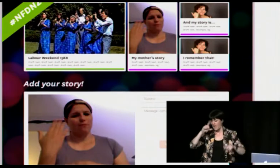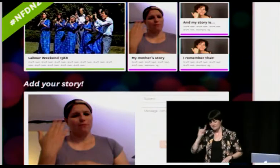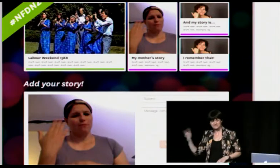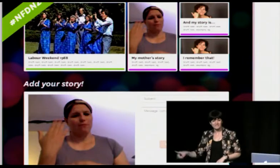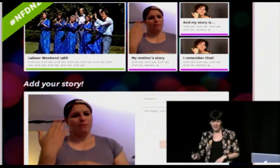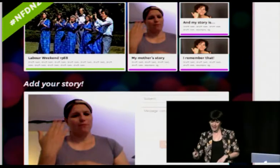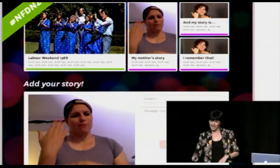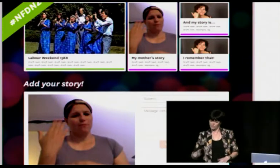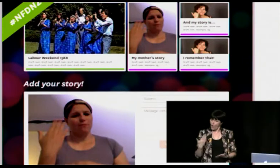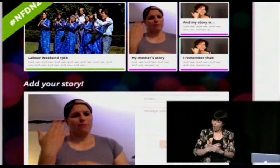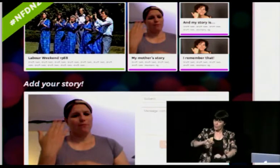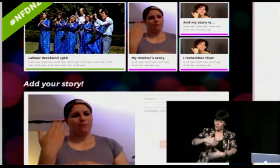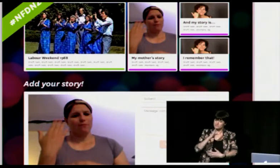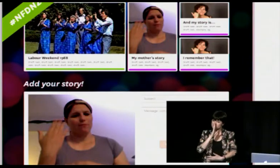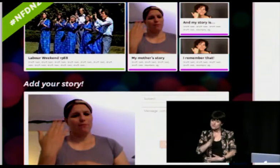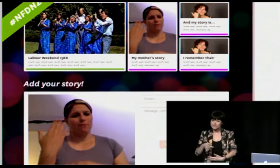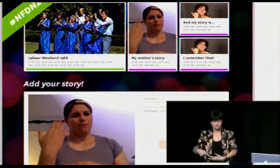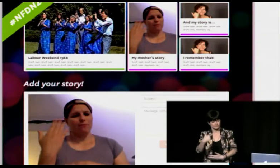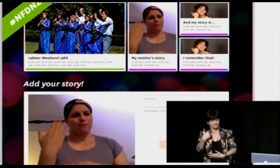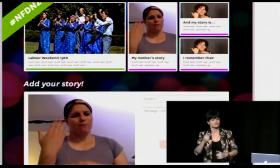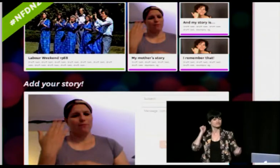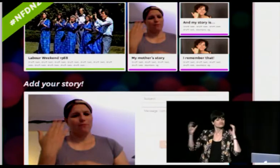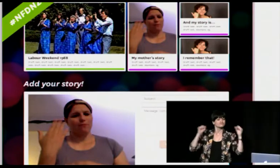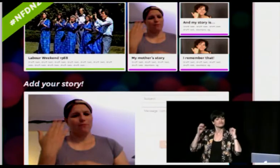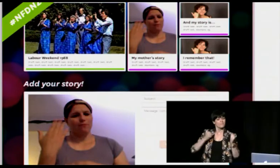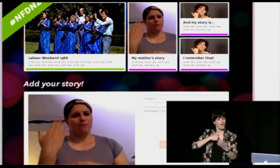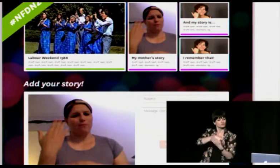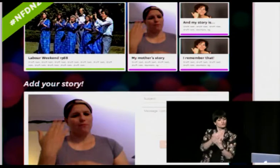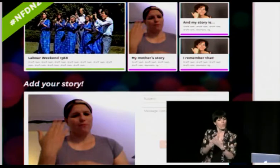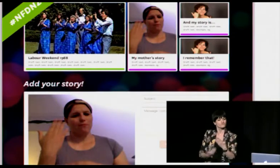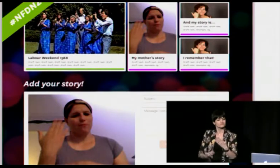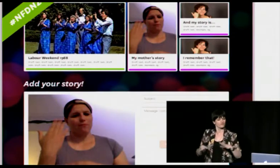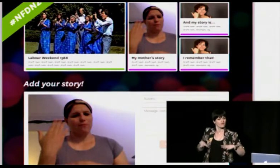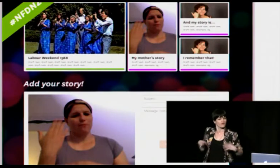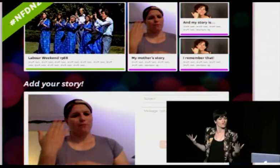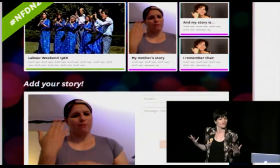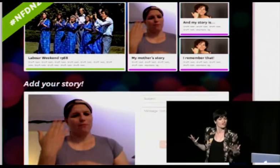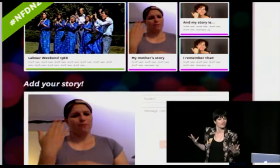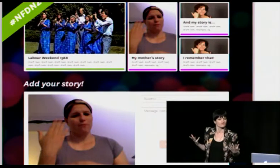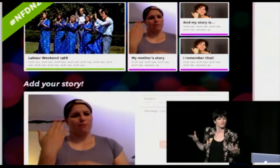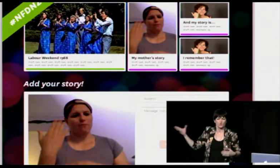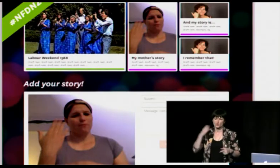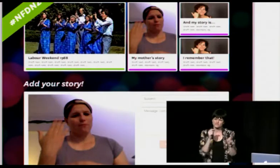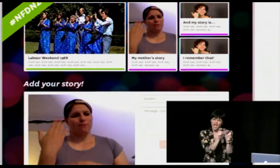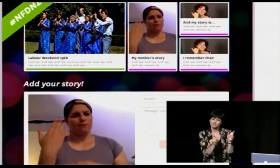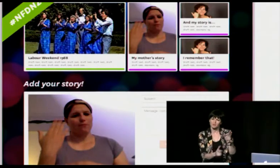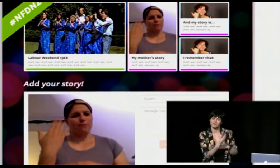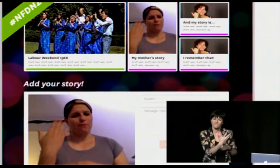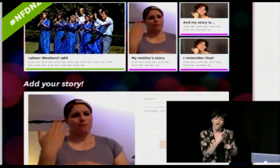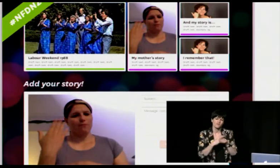also film their responses directly in NZSL directly into the website they don't have to record it on a separate program and then upload